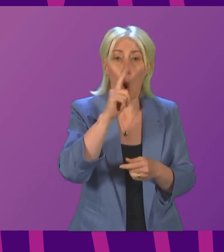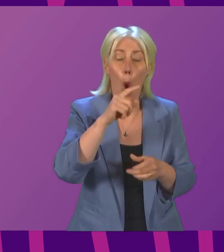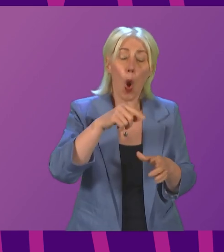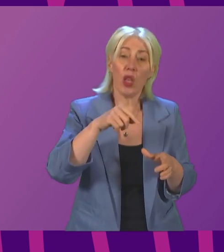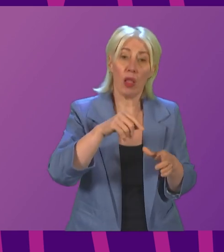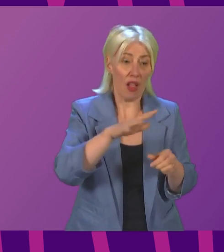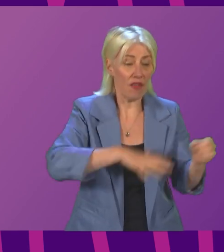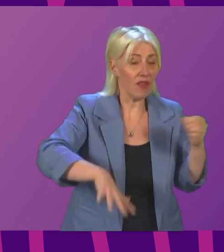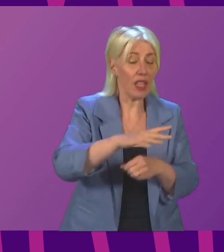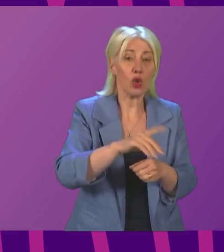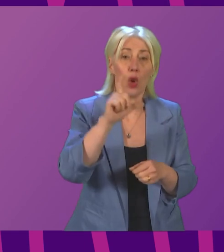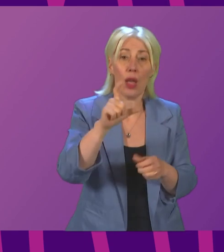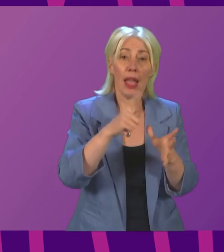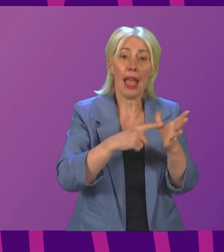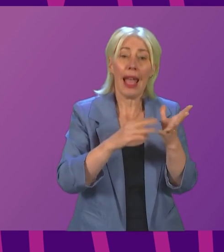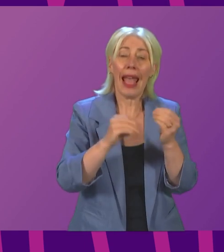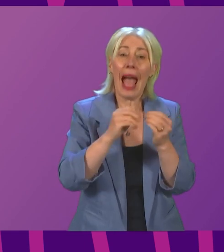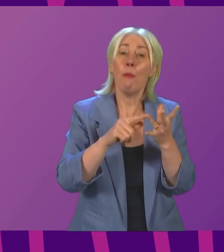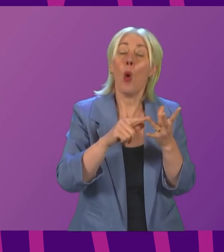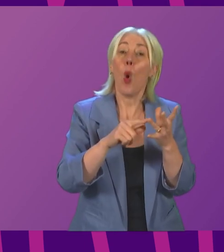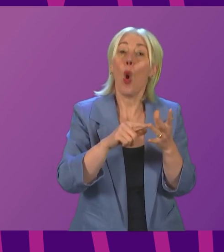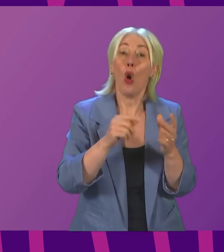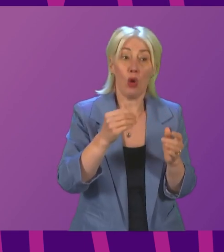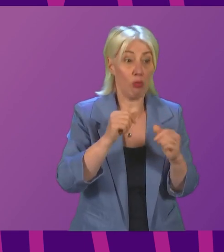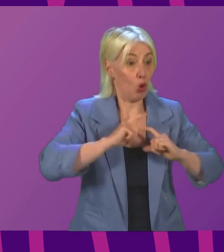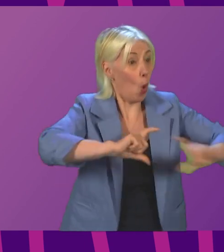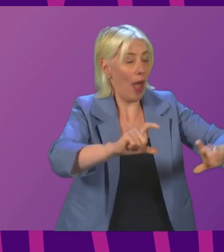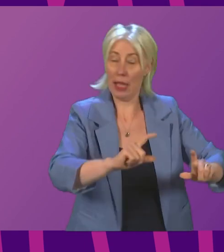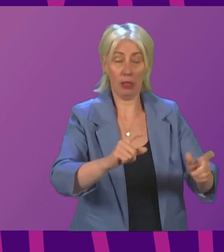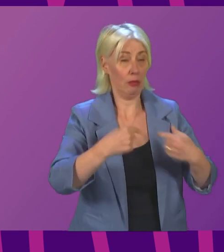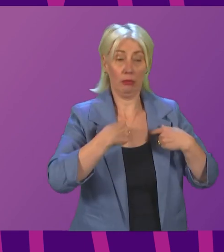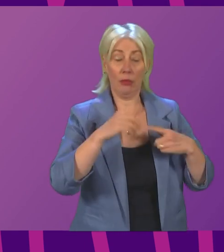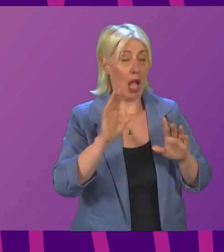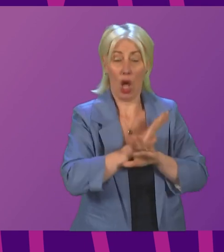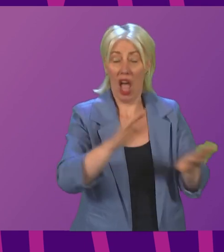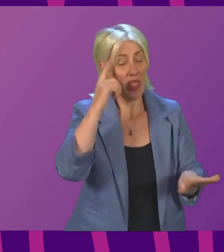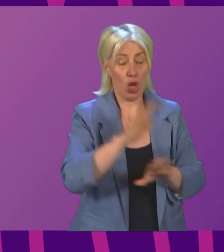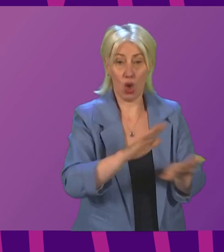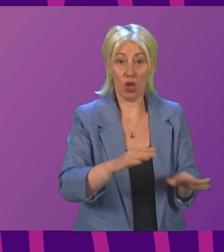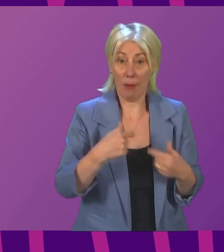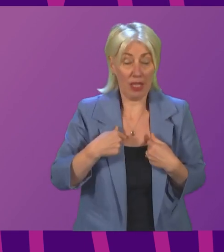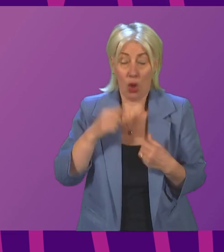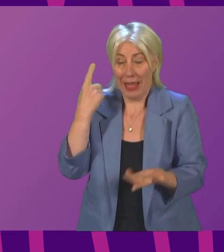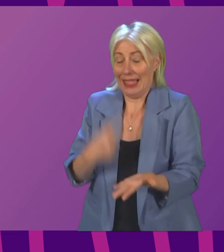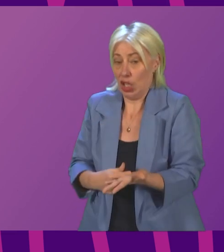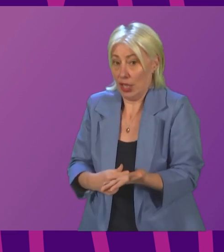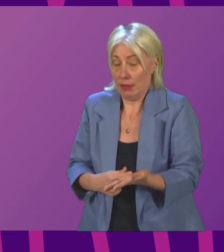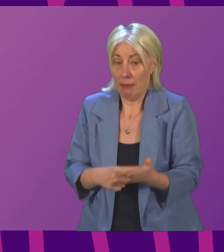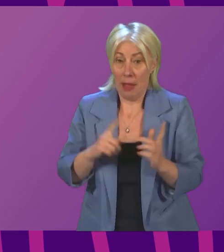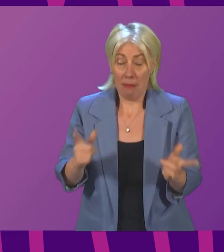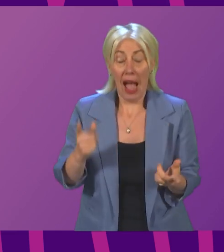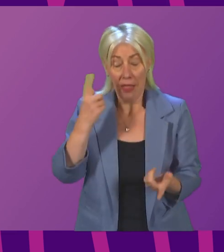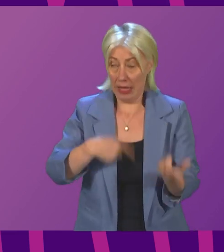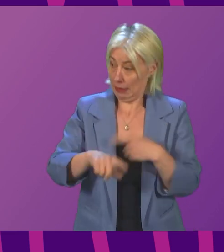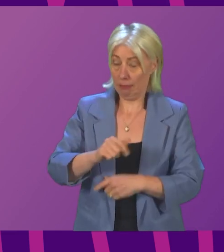Campbell should get the green light. I am not the one taking that decision. I have set out a proposal for a climate assessment and I think the presumption